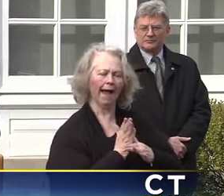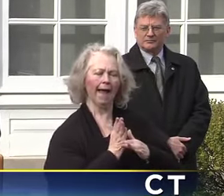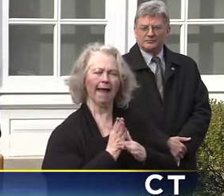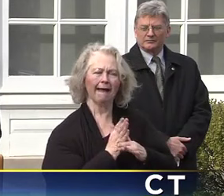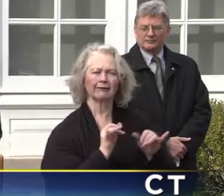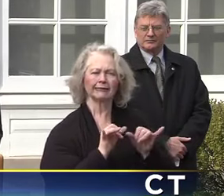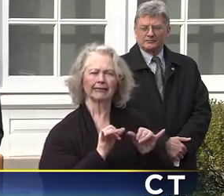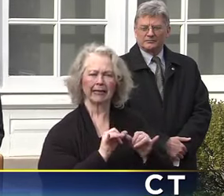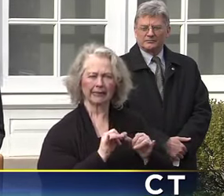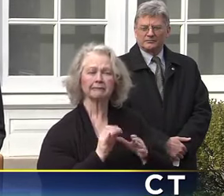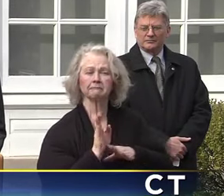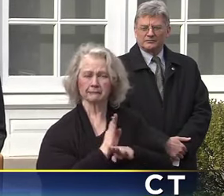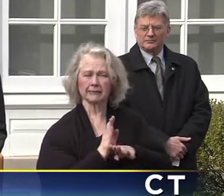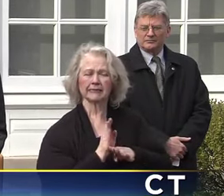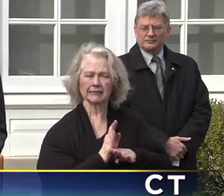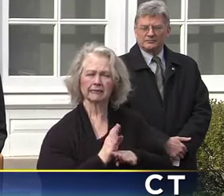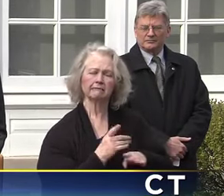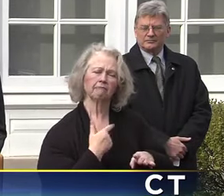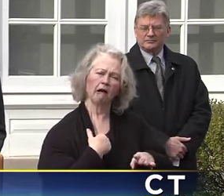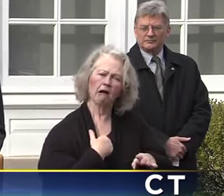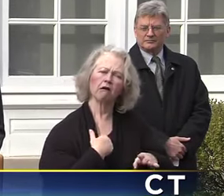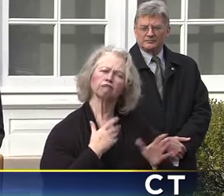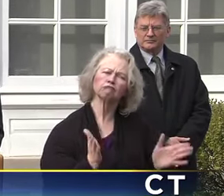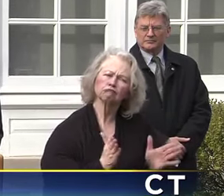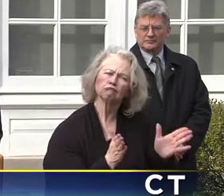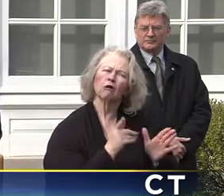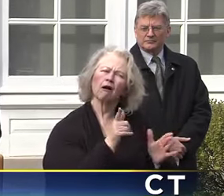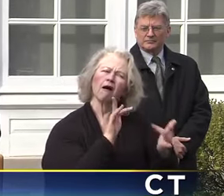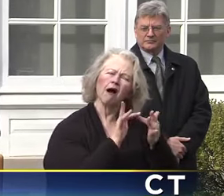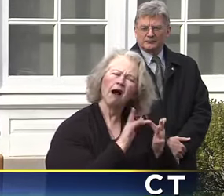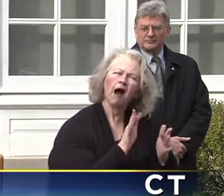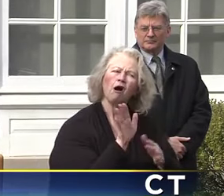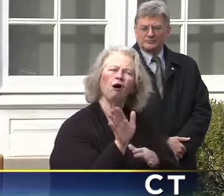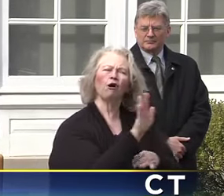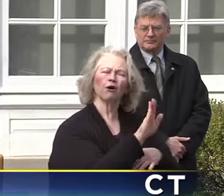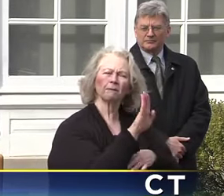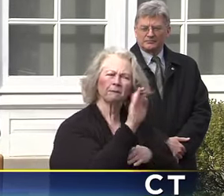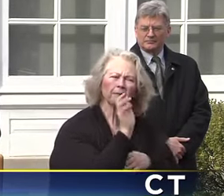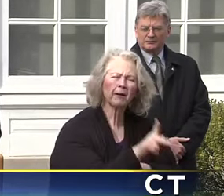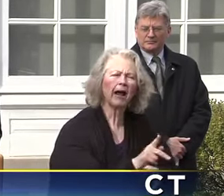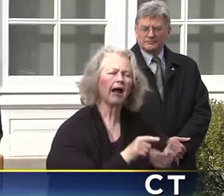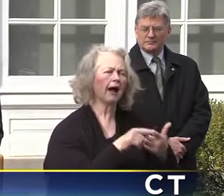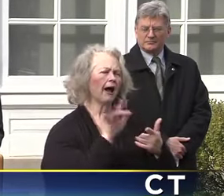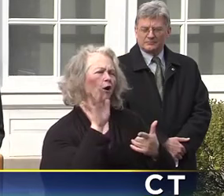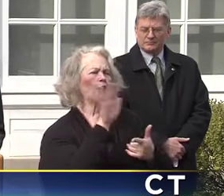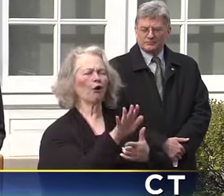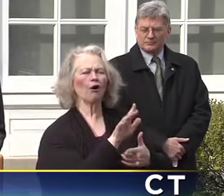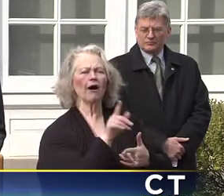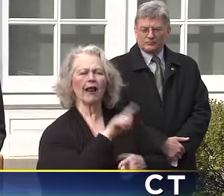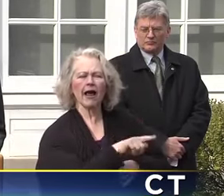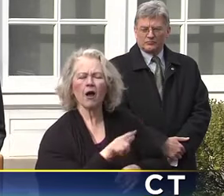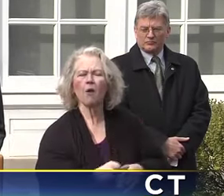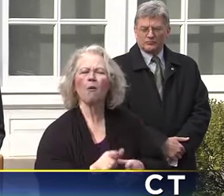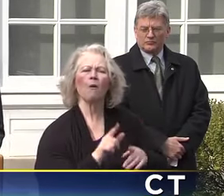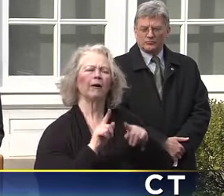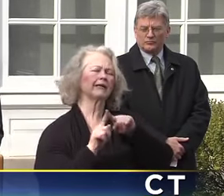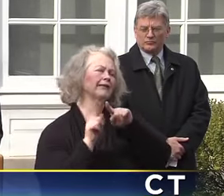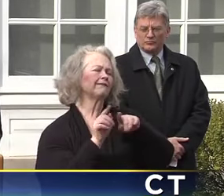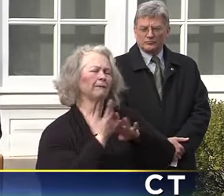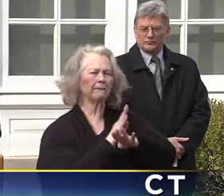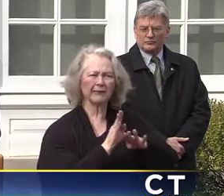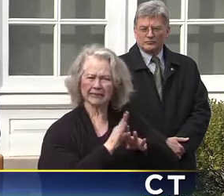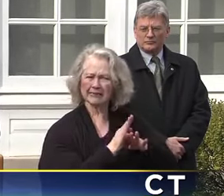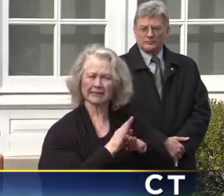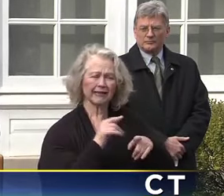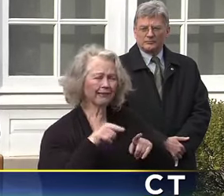would encourage all small to mid-sized businesses to work with your lenders, to work with your suppliers, to work with your landlords. We understand this is an issue that's happening across